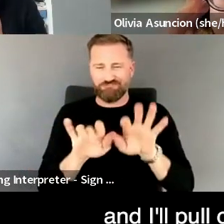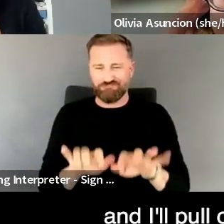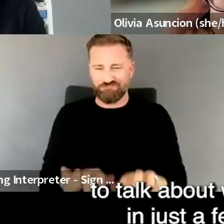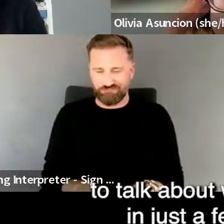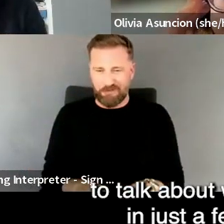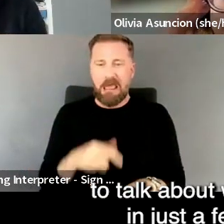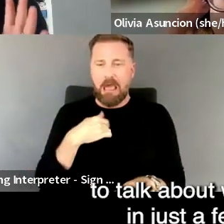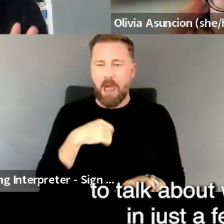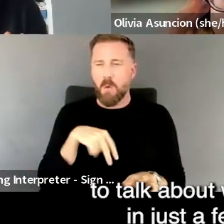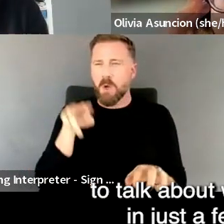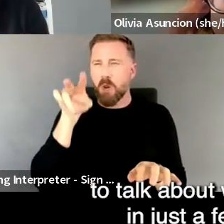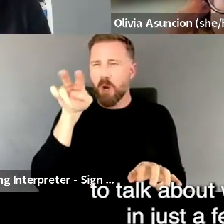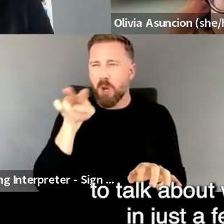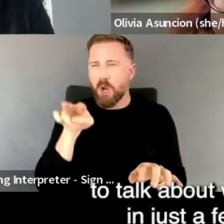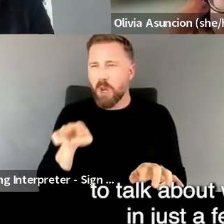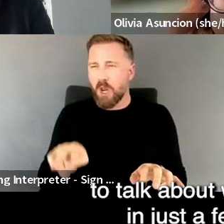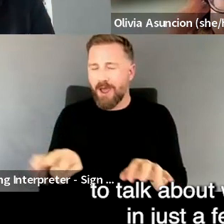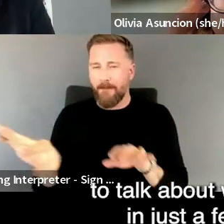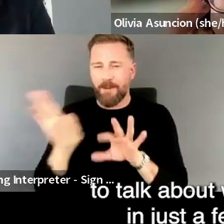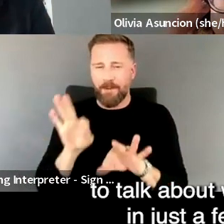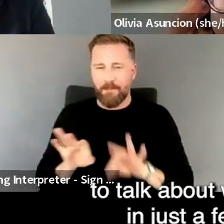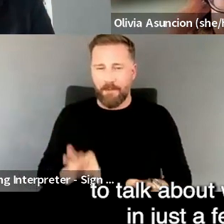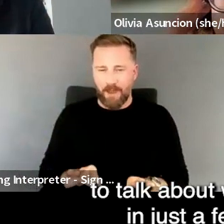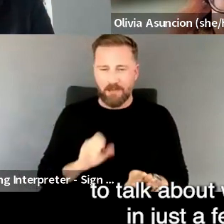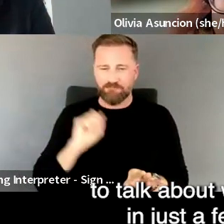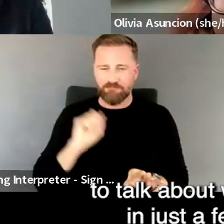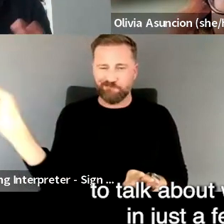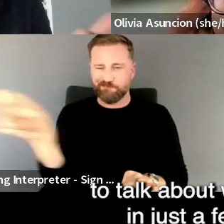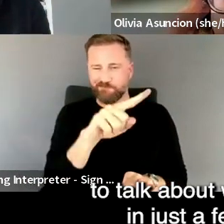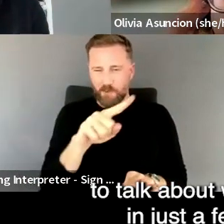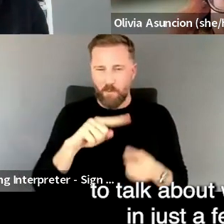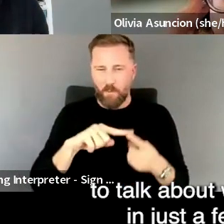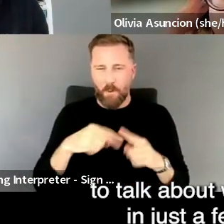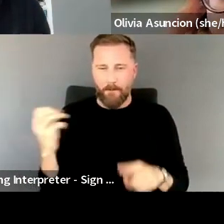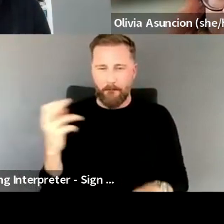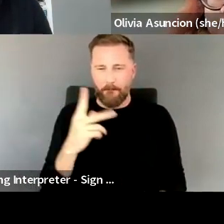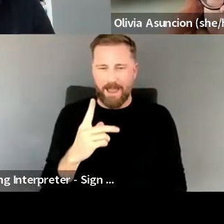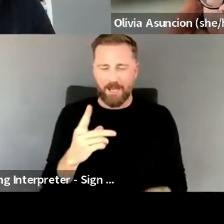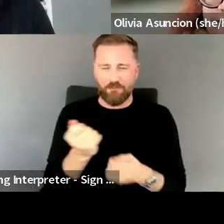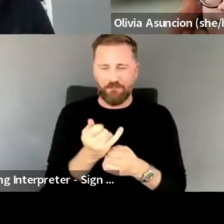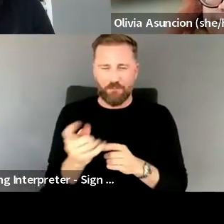gems, uh, talk about, um, when we come back, um, in just a few minutes here.